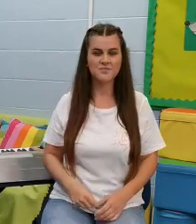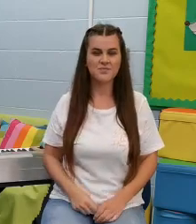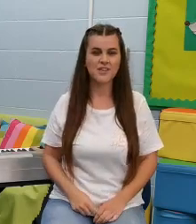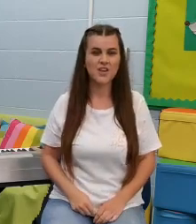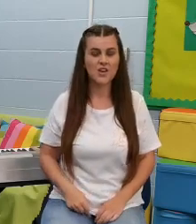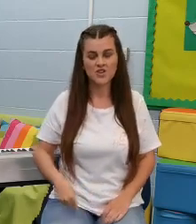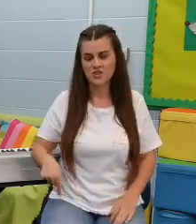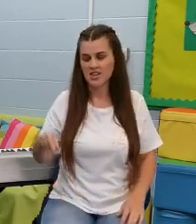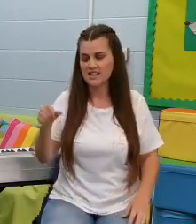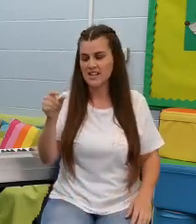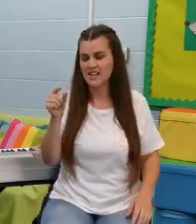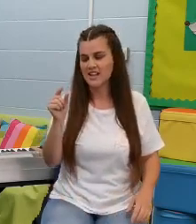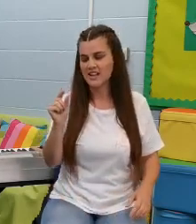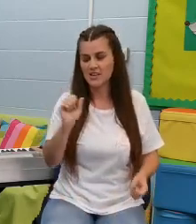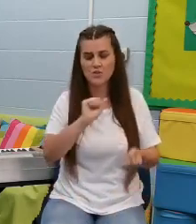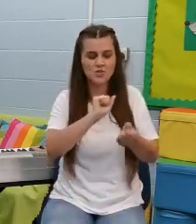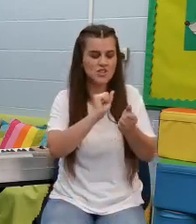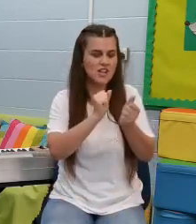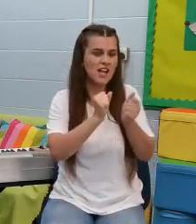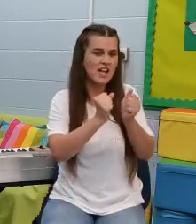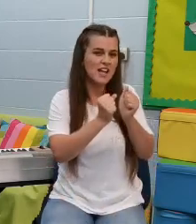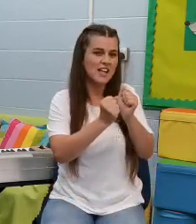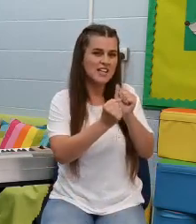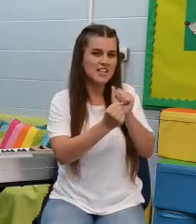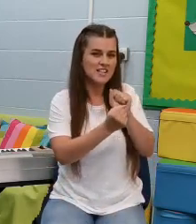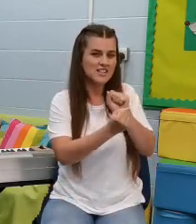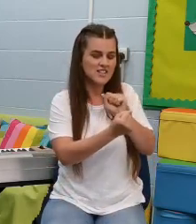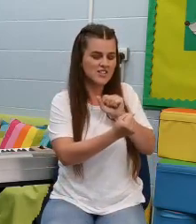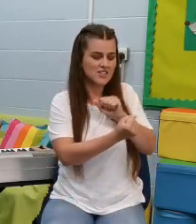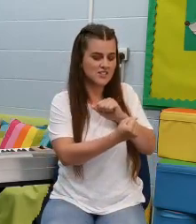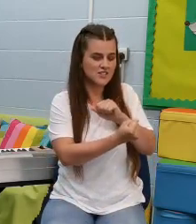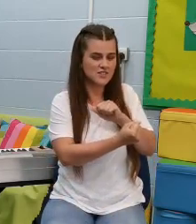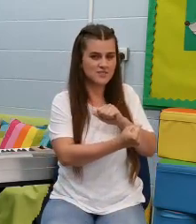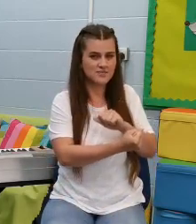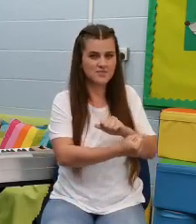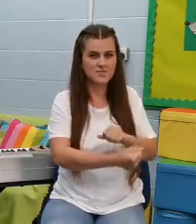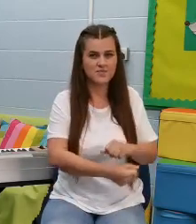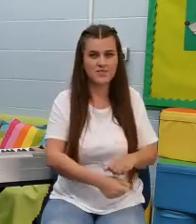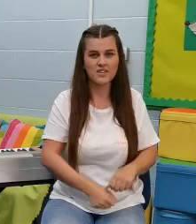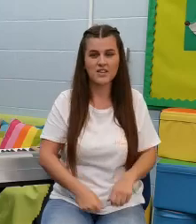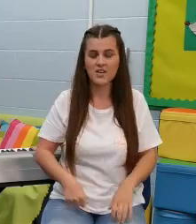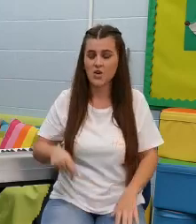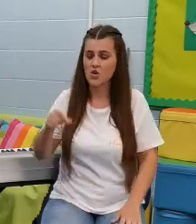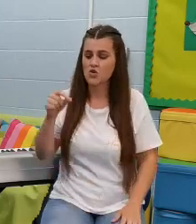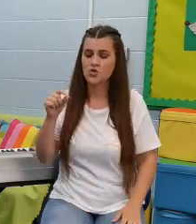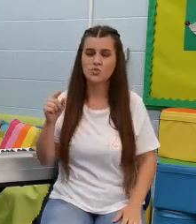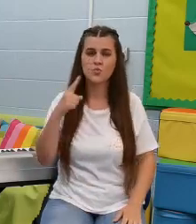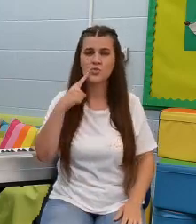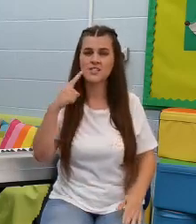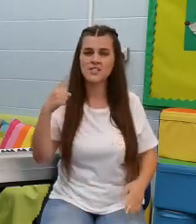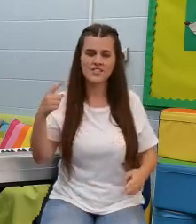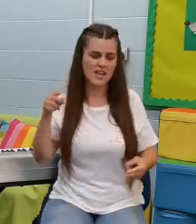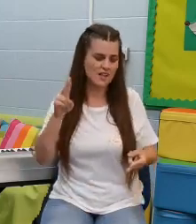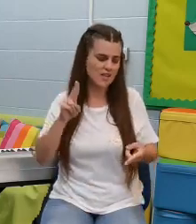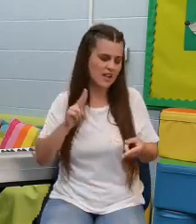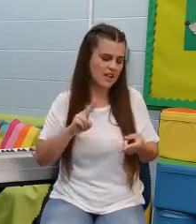Just a little change, small to say the